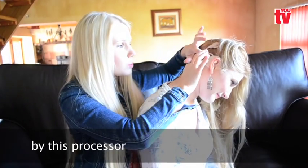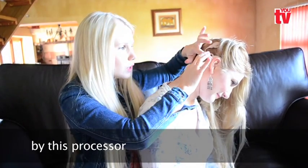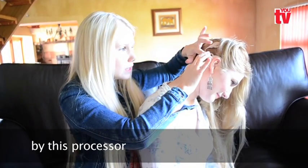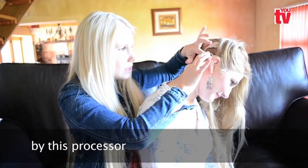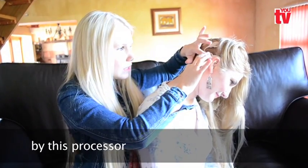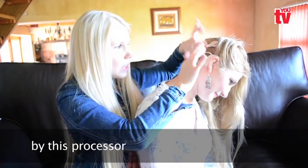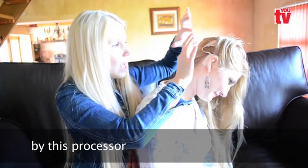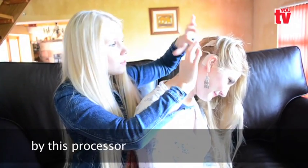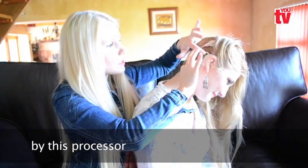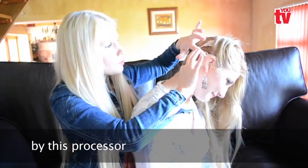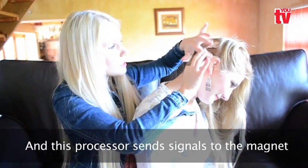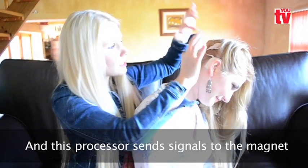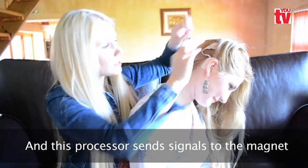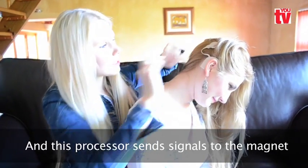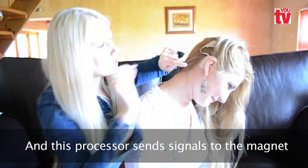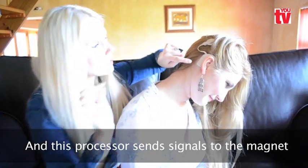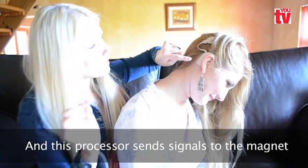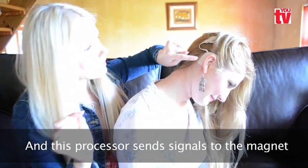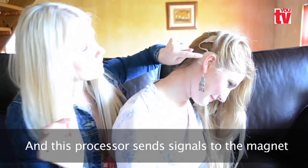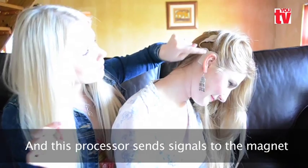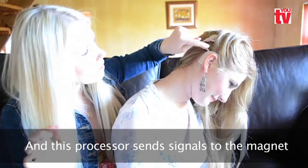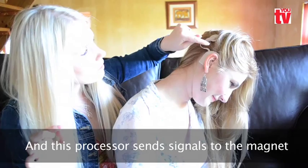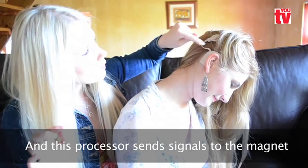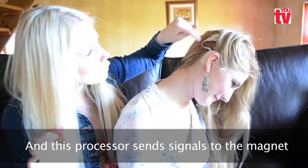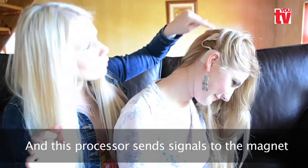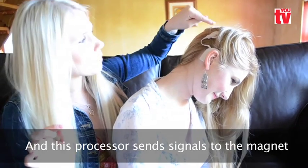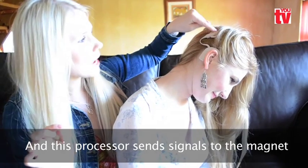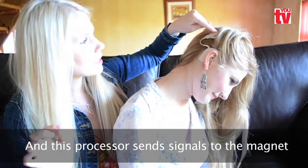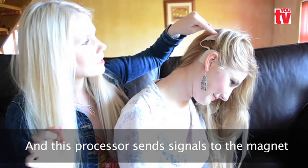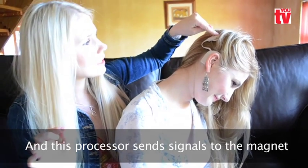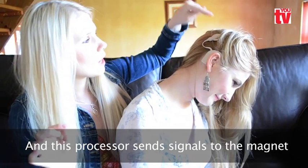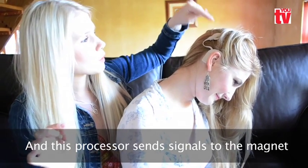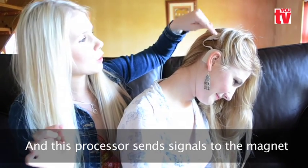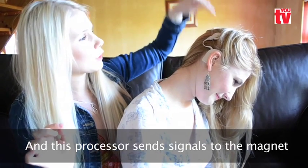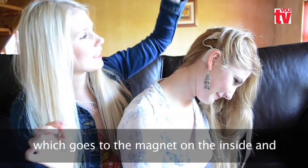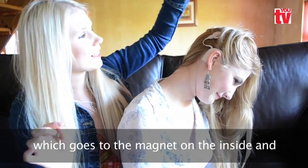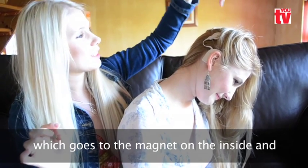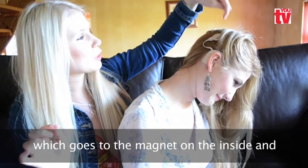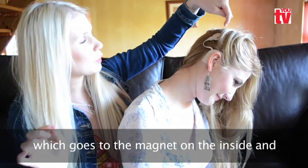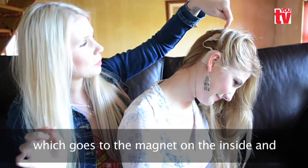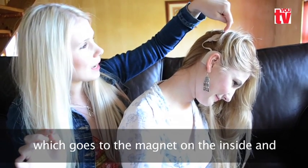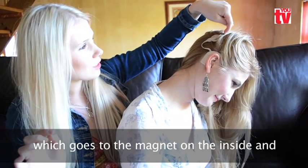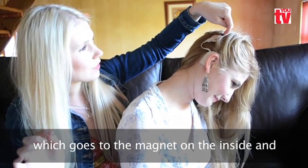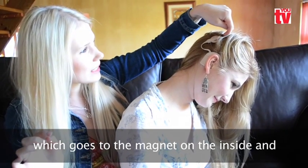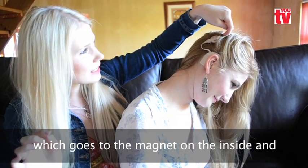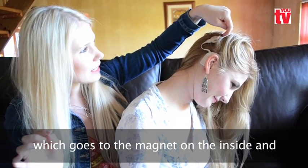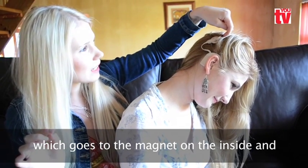processor. And this processor sends the signals to the magnet, which goes to the magnet on the inside.